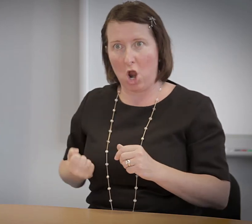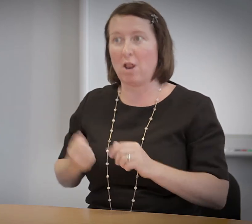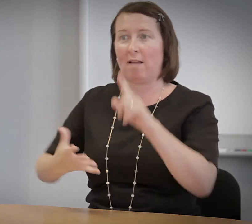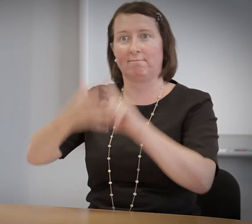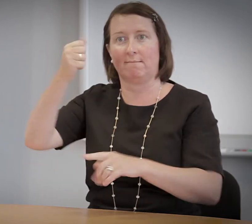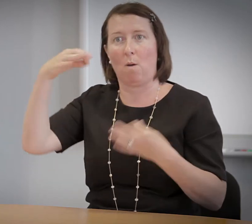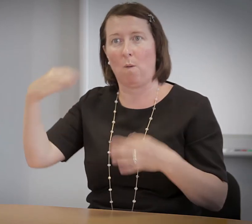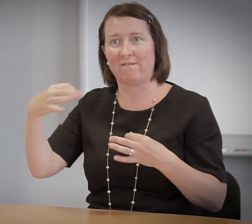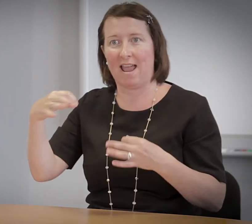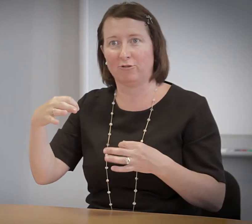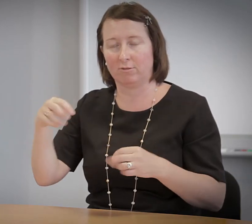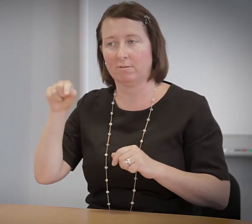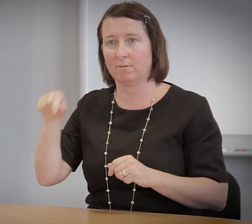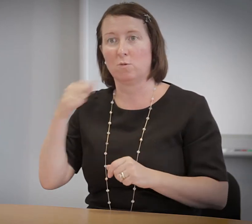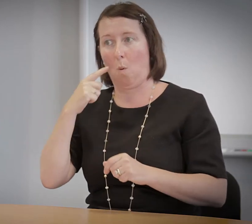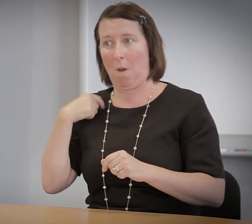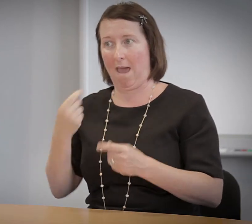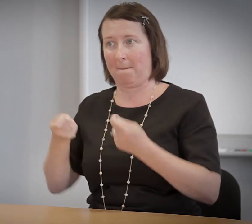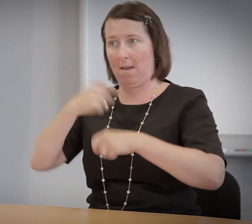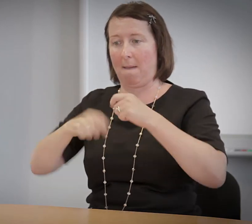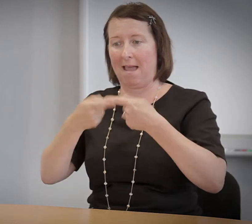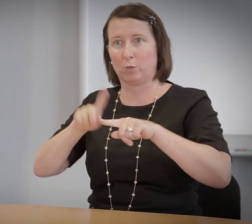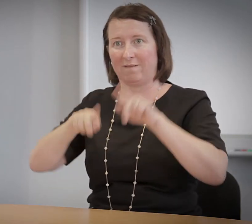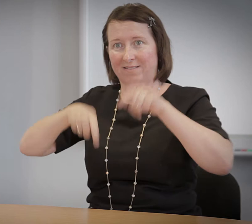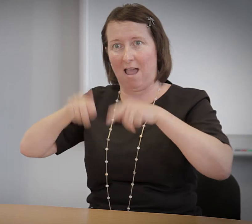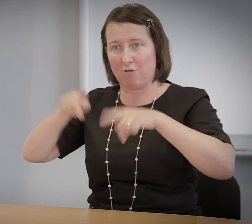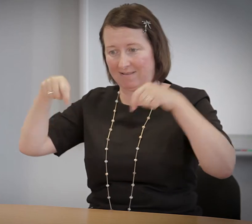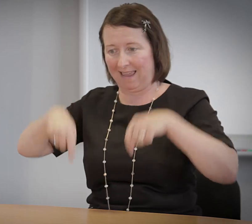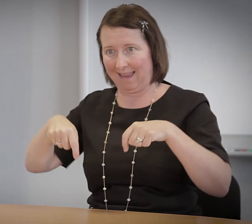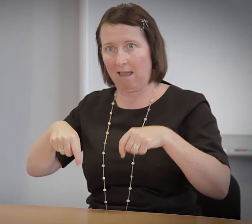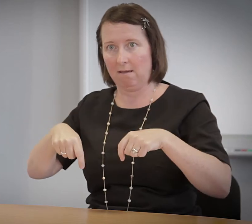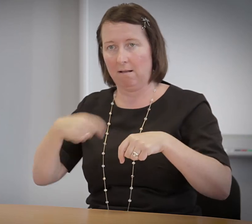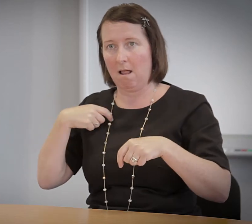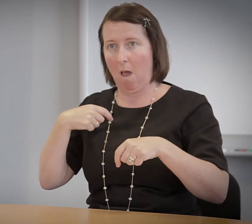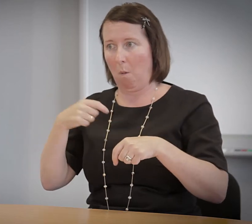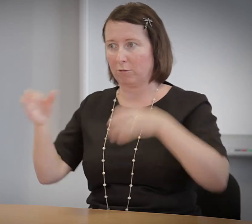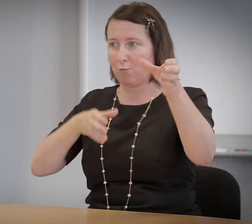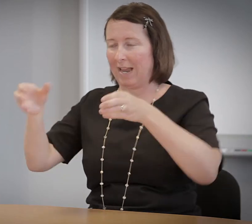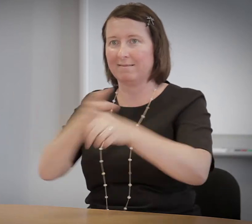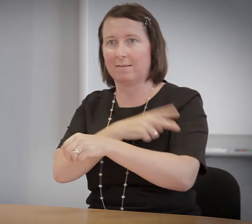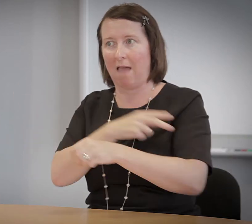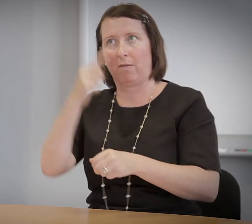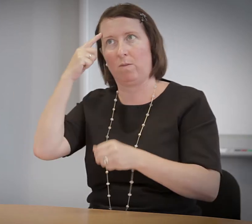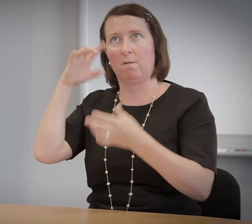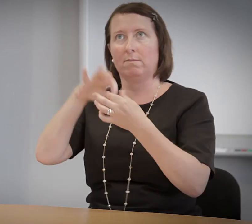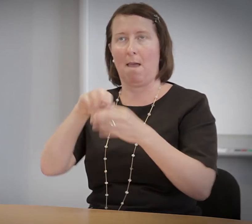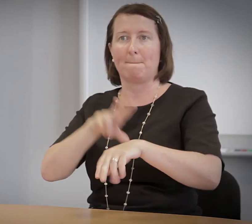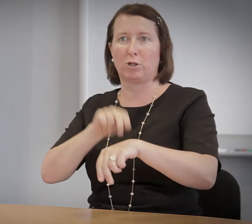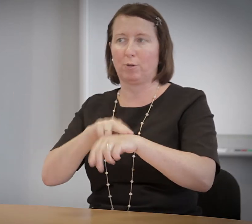job and so they'll be earning and at the same time gaining qualification so when I became the executive director here I wanted to recruit some